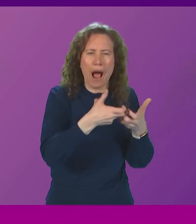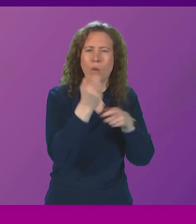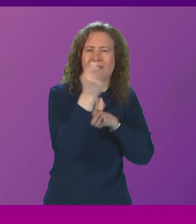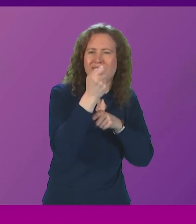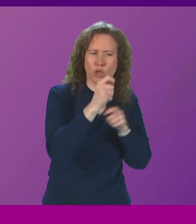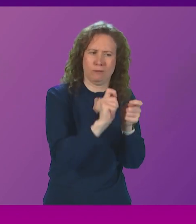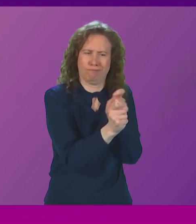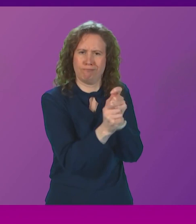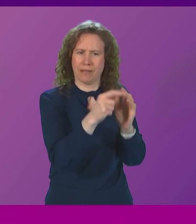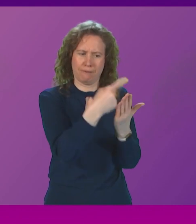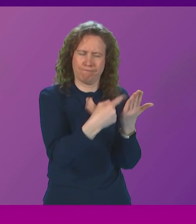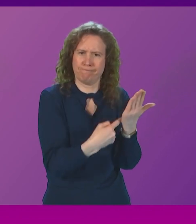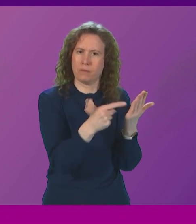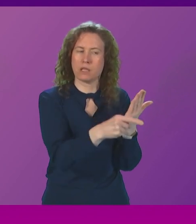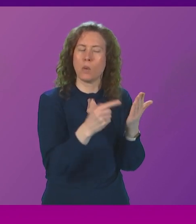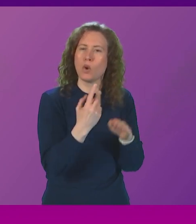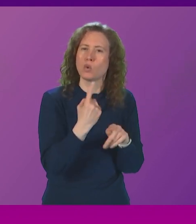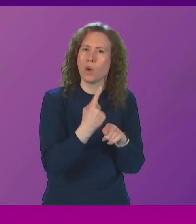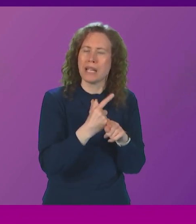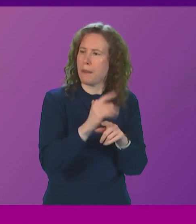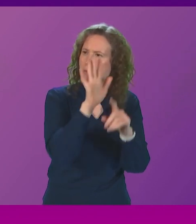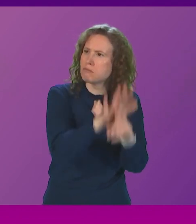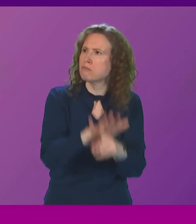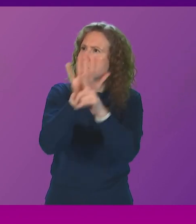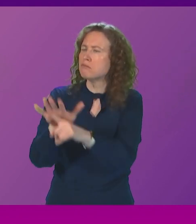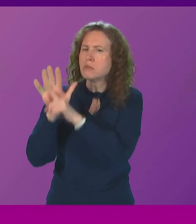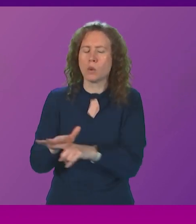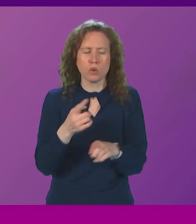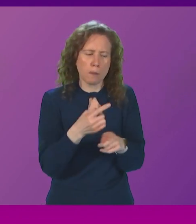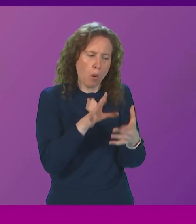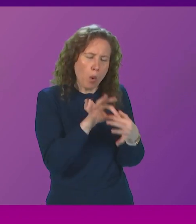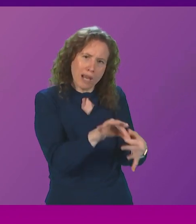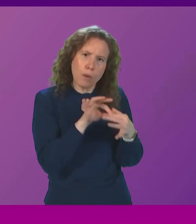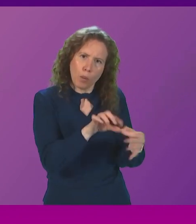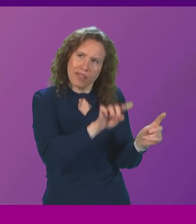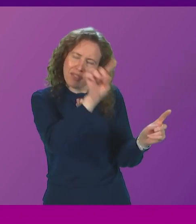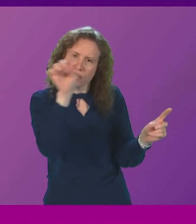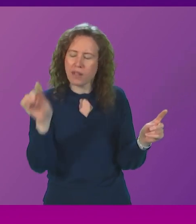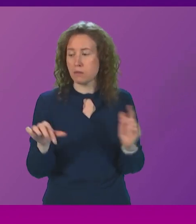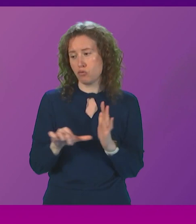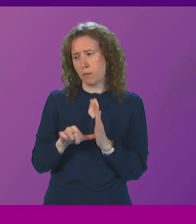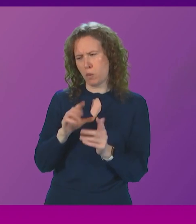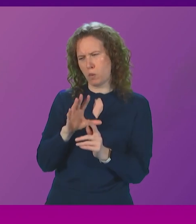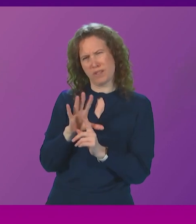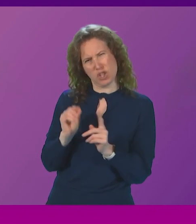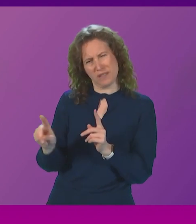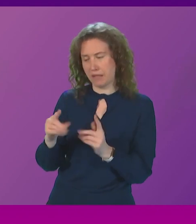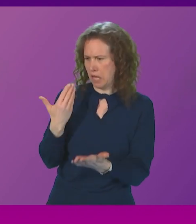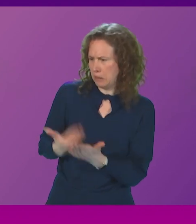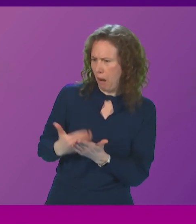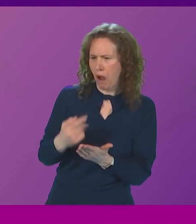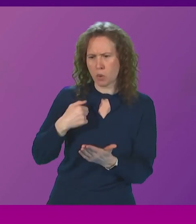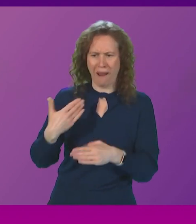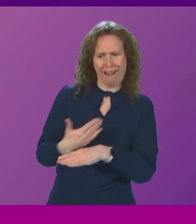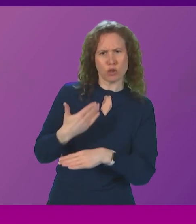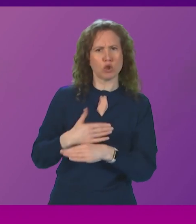with communities up and down the country. And that is the right thing to do because the trouble with the Conservatives is that they demand that we take action on